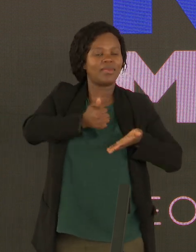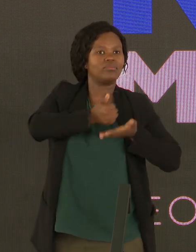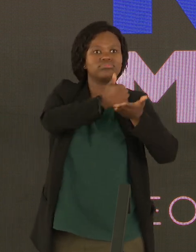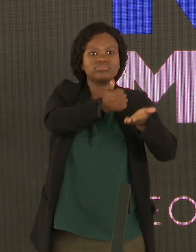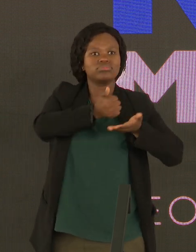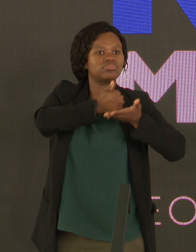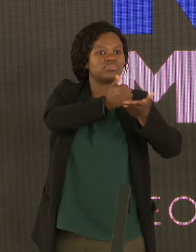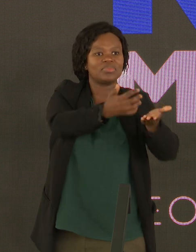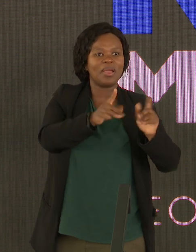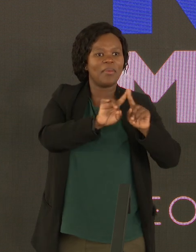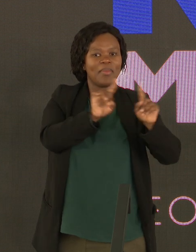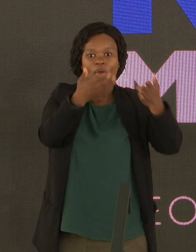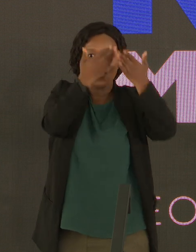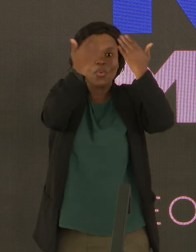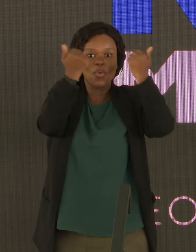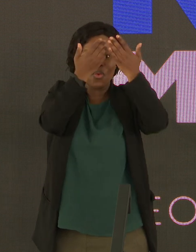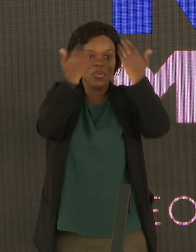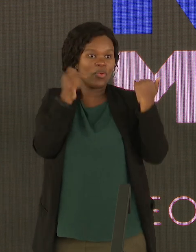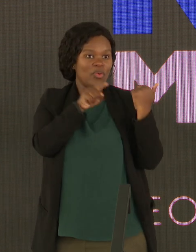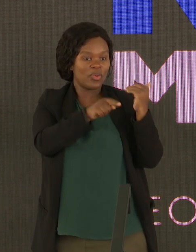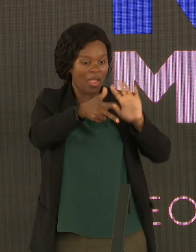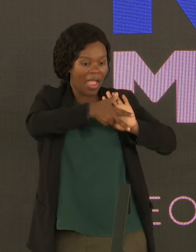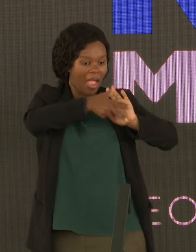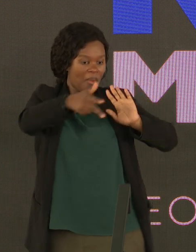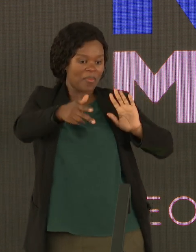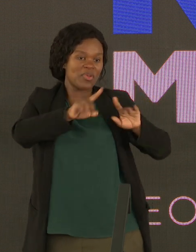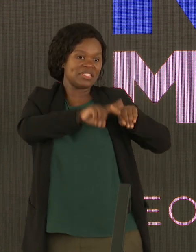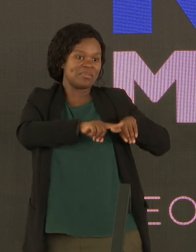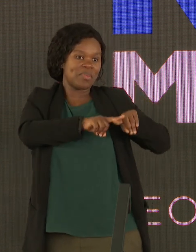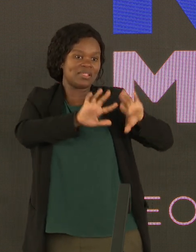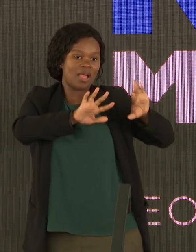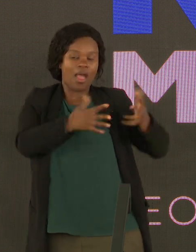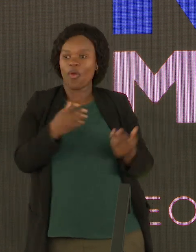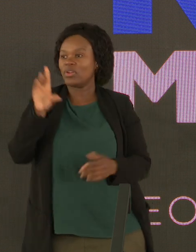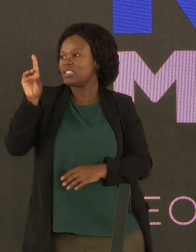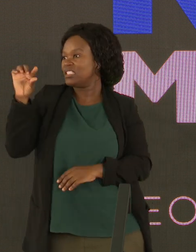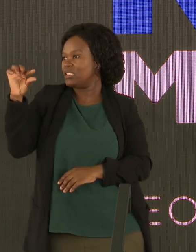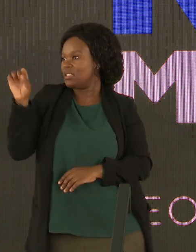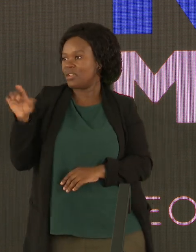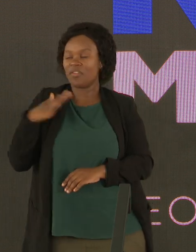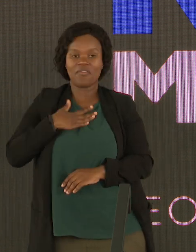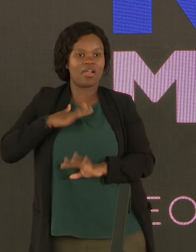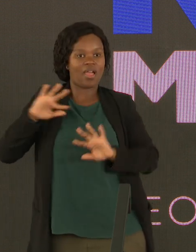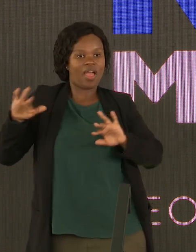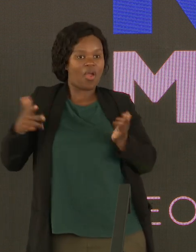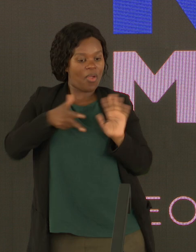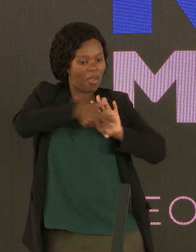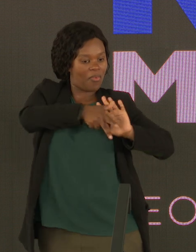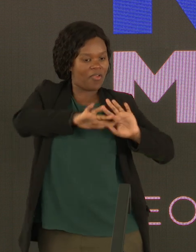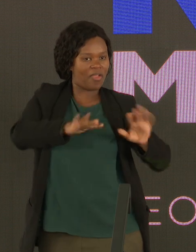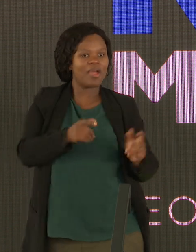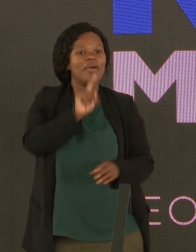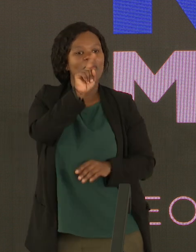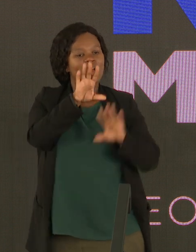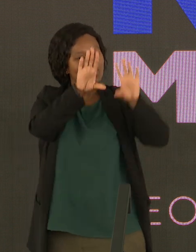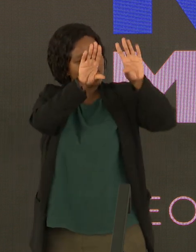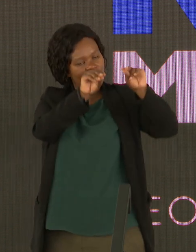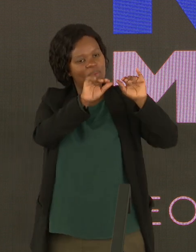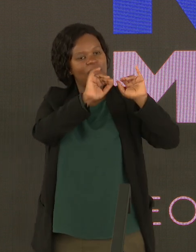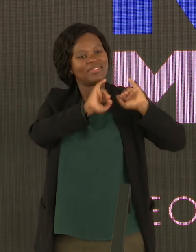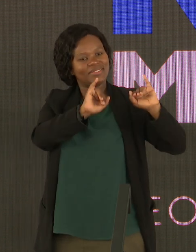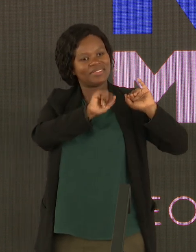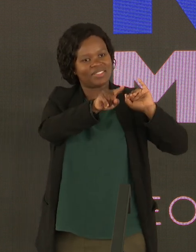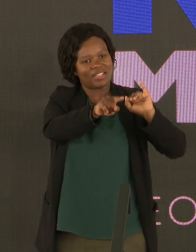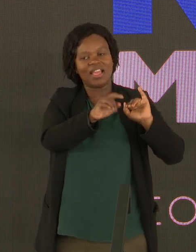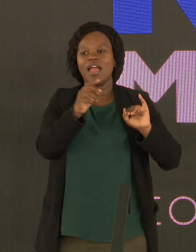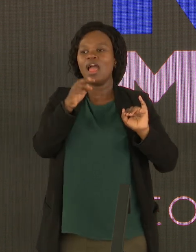And it's just dependent on how the DG feels on that day, right? And so we need to deal with the issue of bureaucracy and red tape.